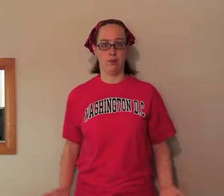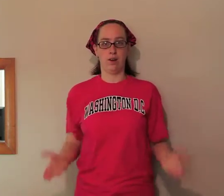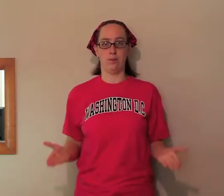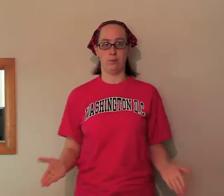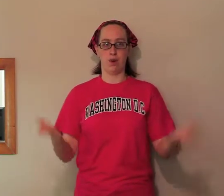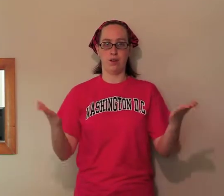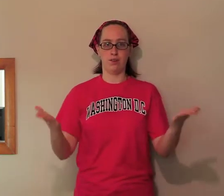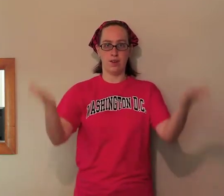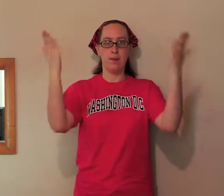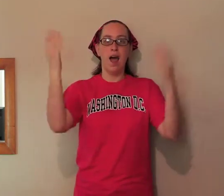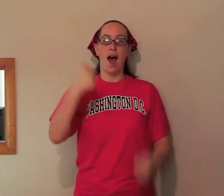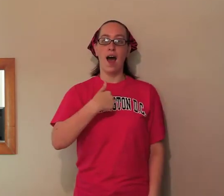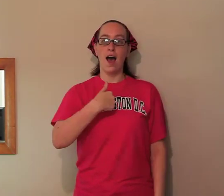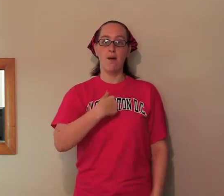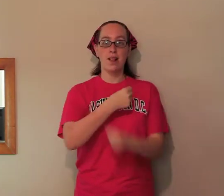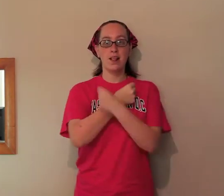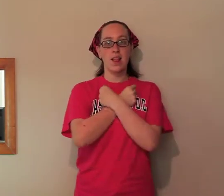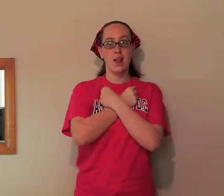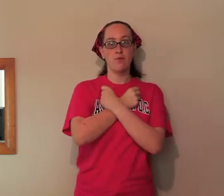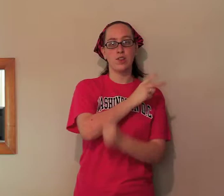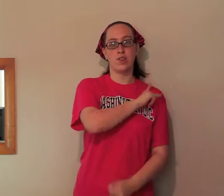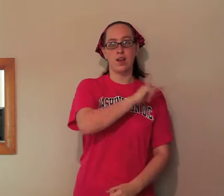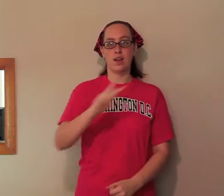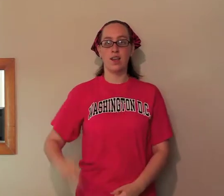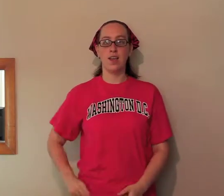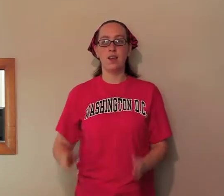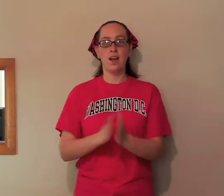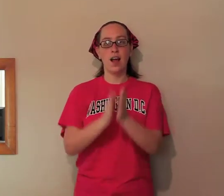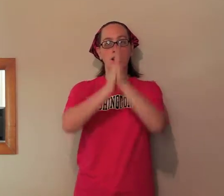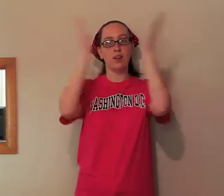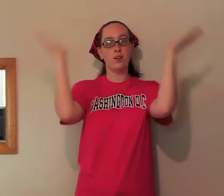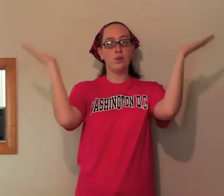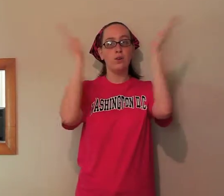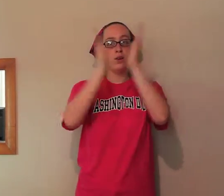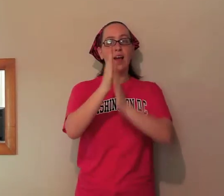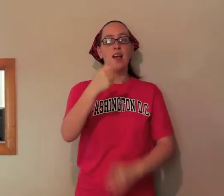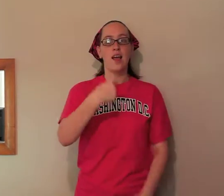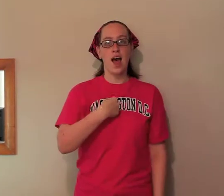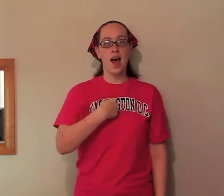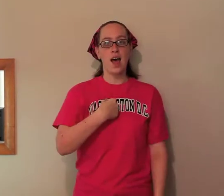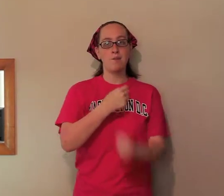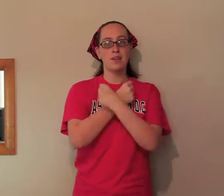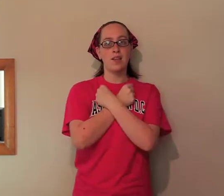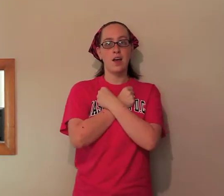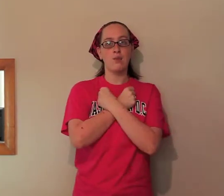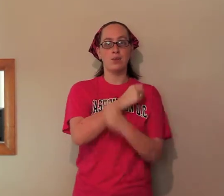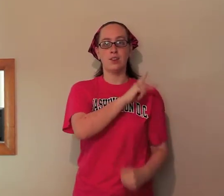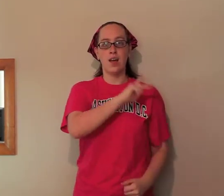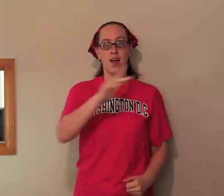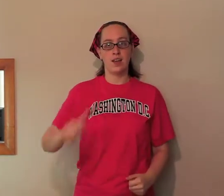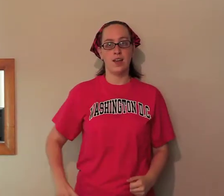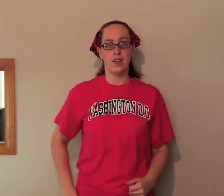praise Him. I'm in love with the King, hallelujah. I'm in love with the King.